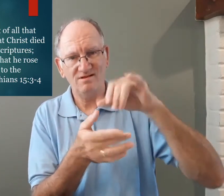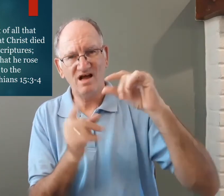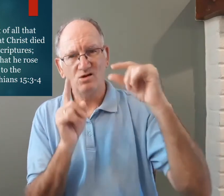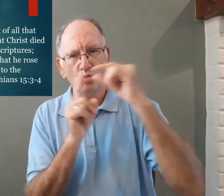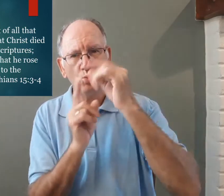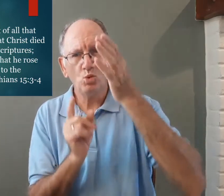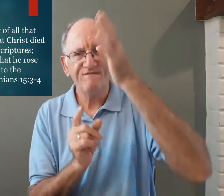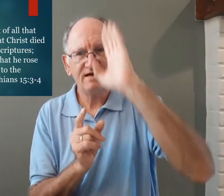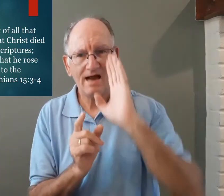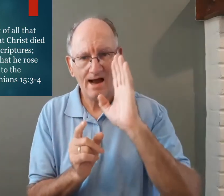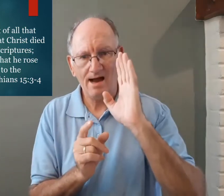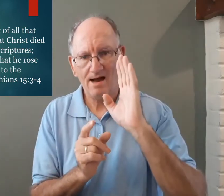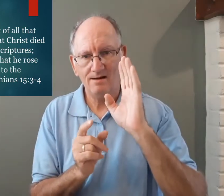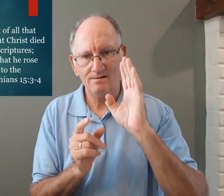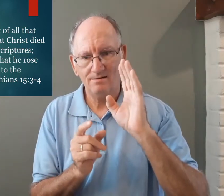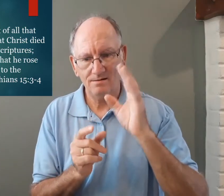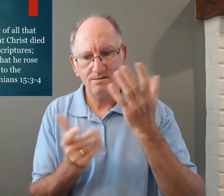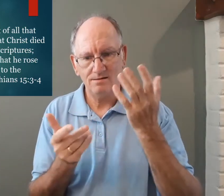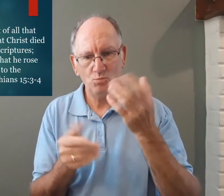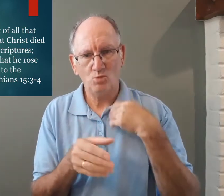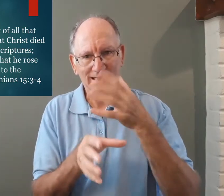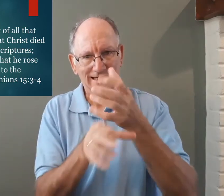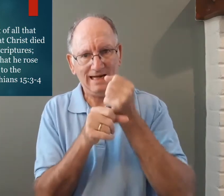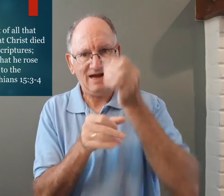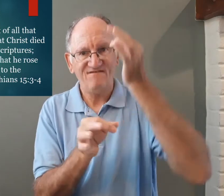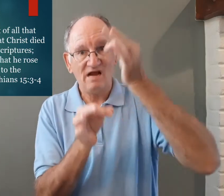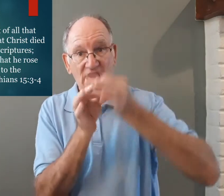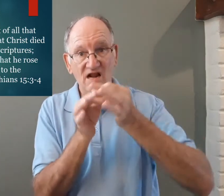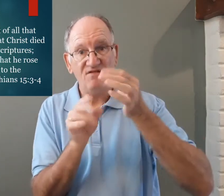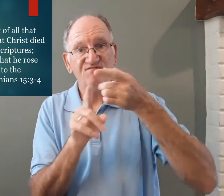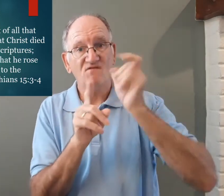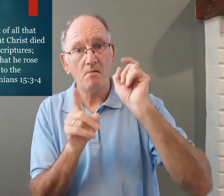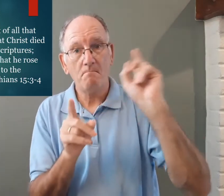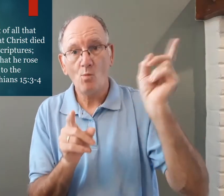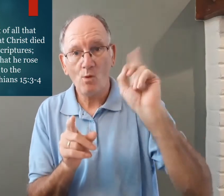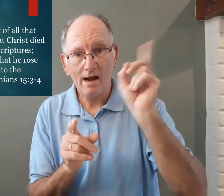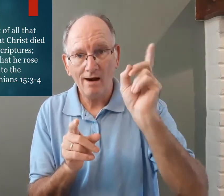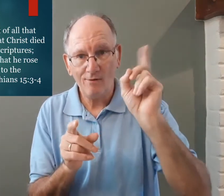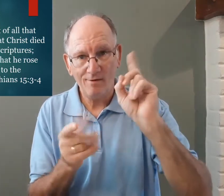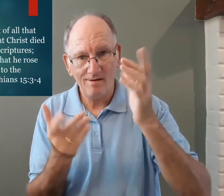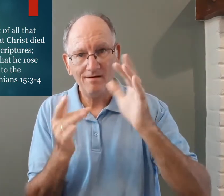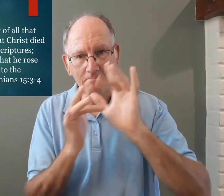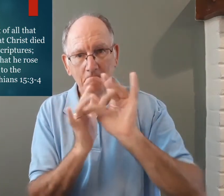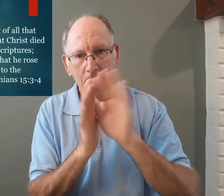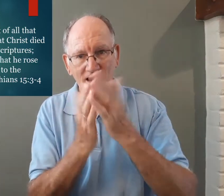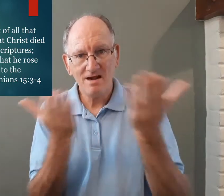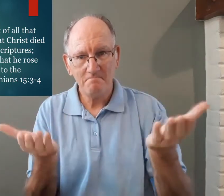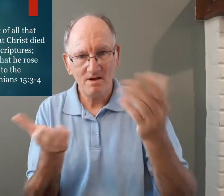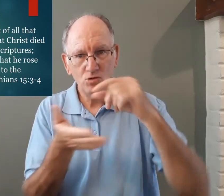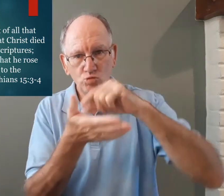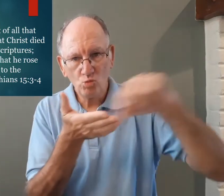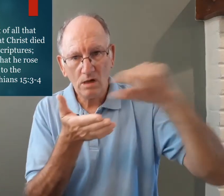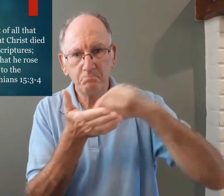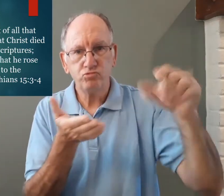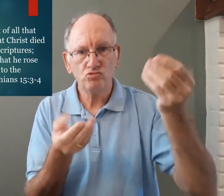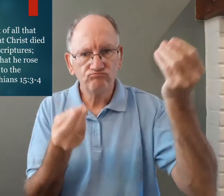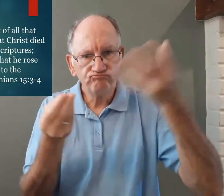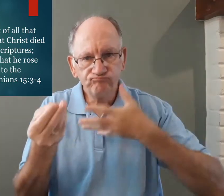so the scriptures is the word of God and we get faith from the Bible about